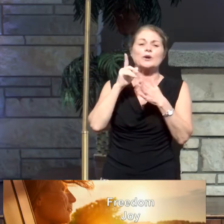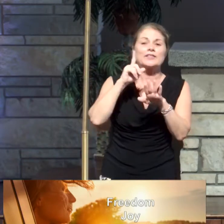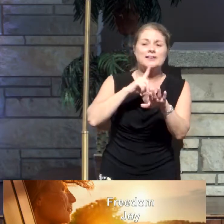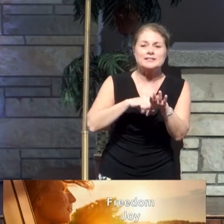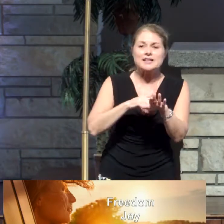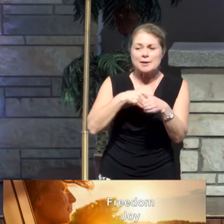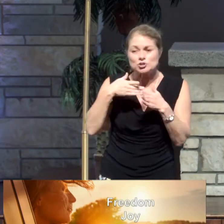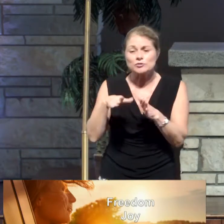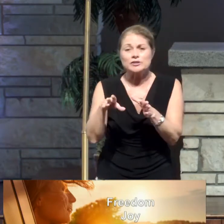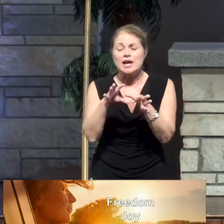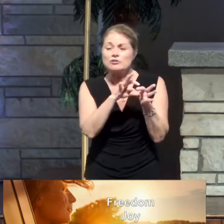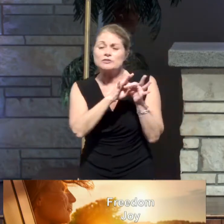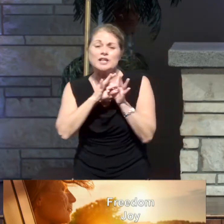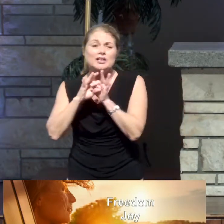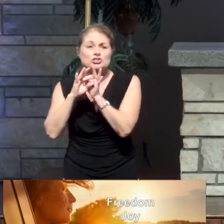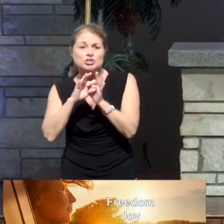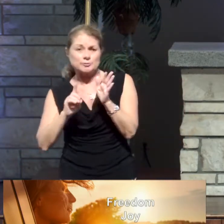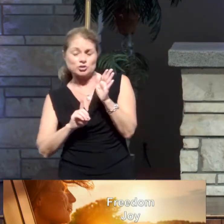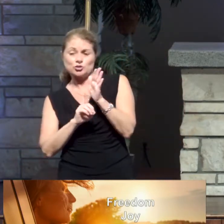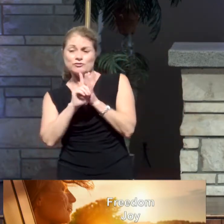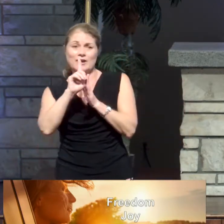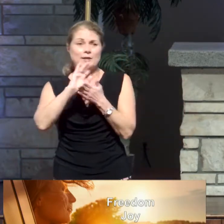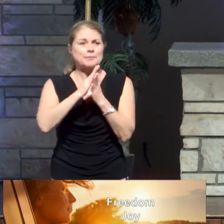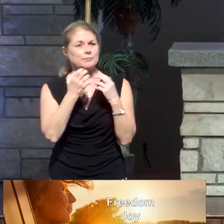relationships to develop and become stronger.